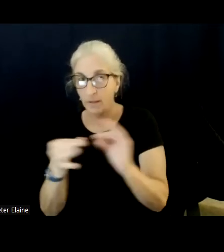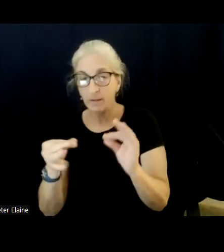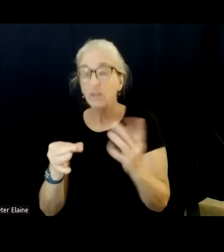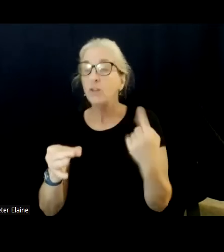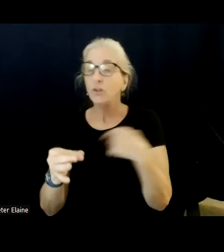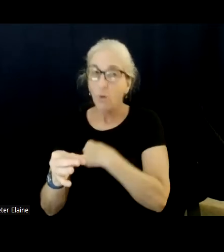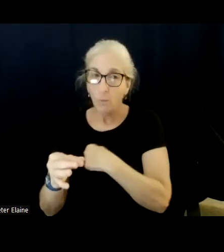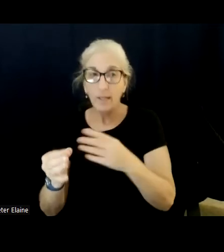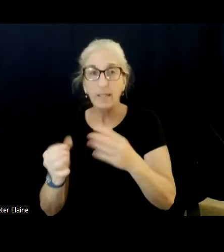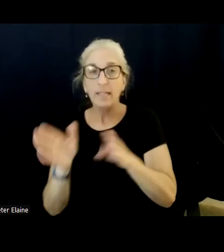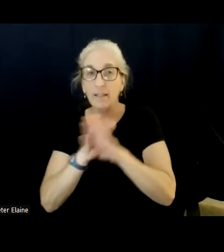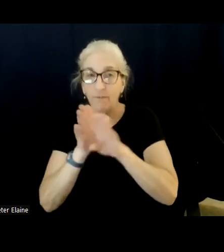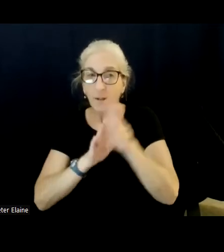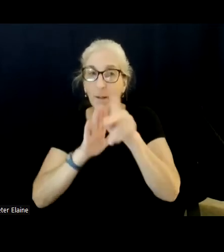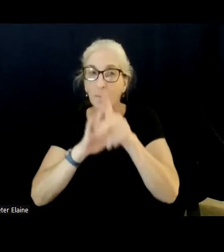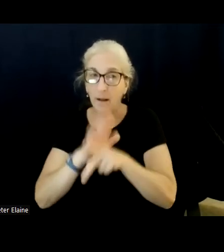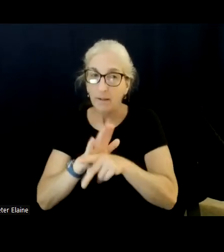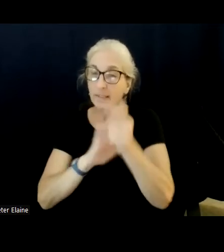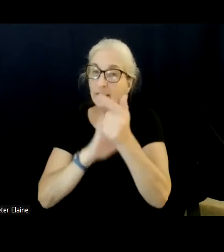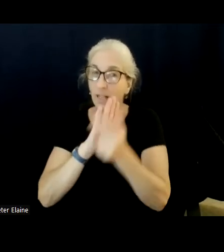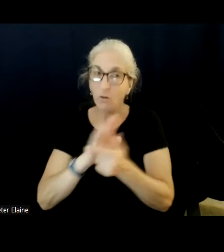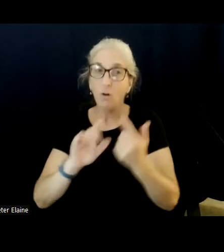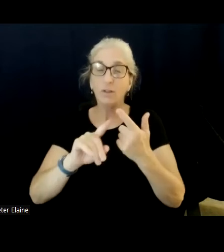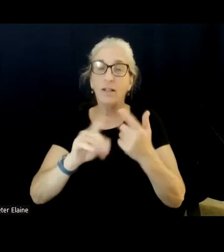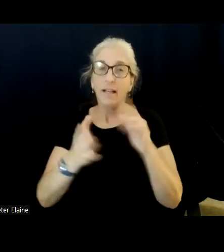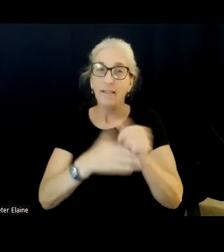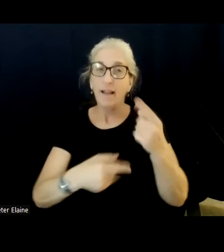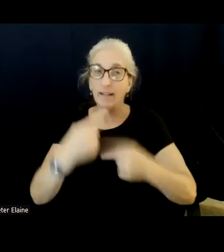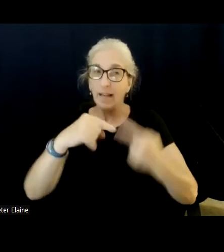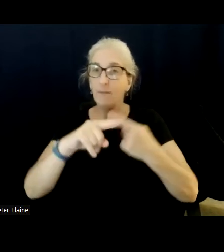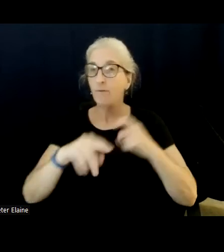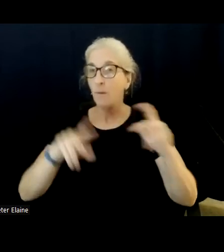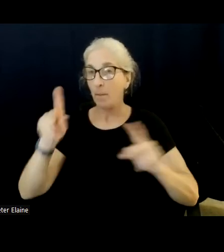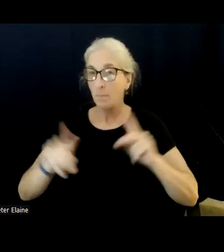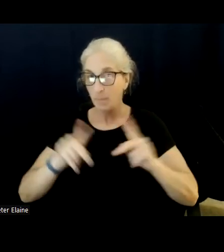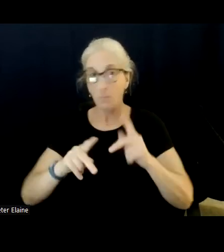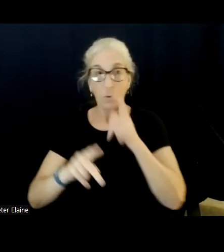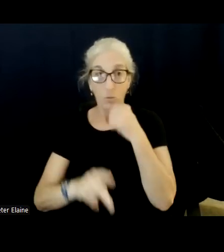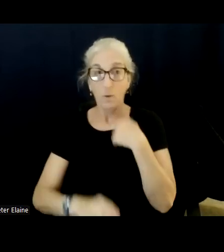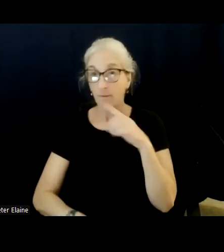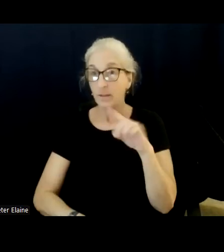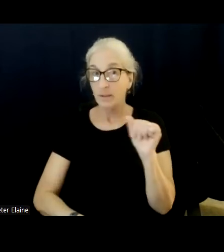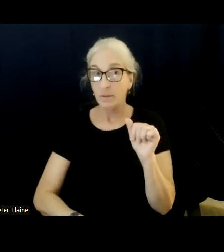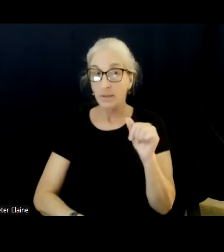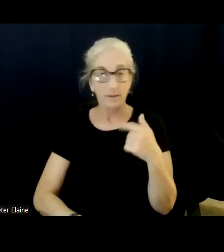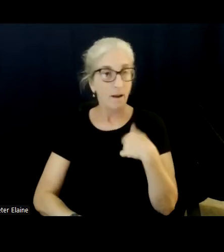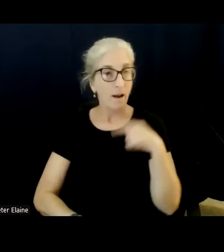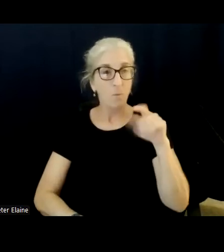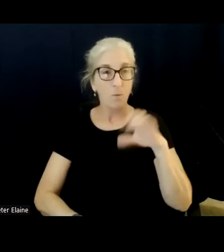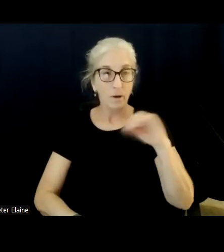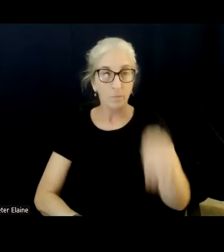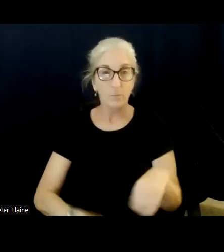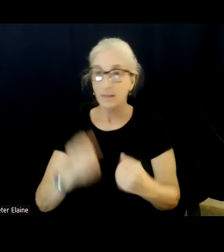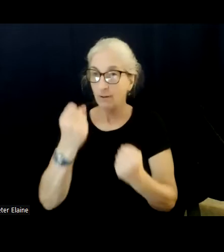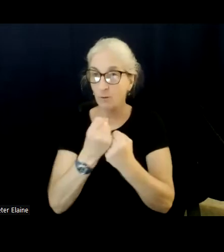experience. So yes, I'm all in and will continue to be so in every way I can. And thanks so much for the good